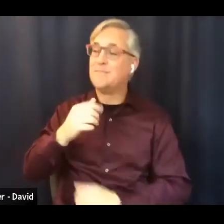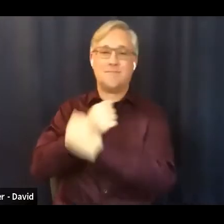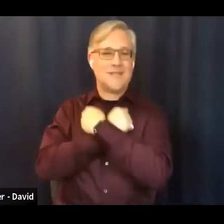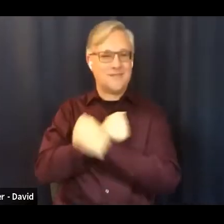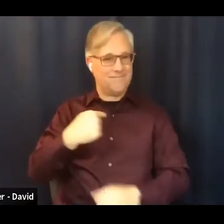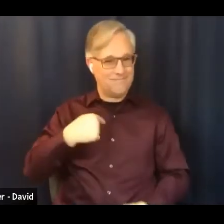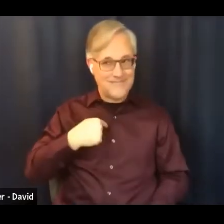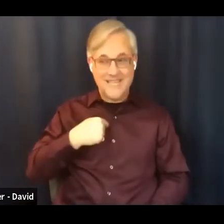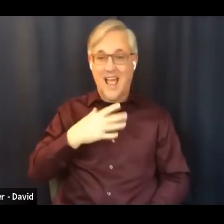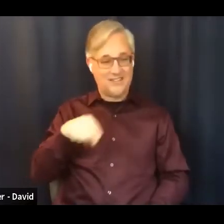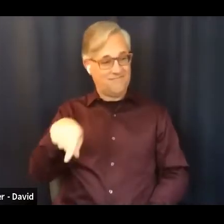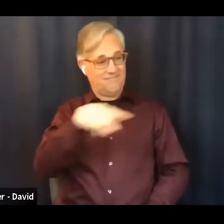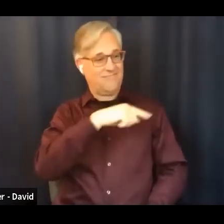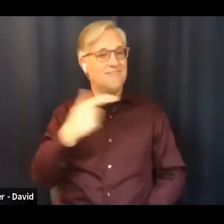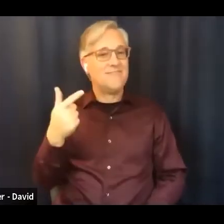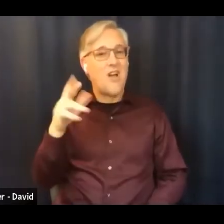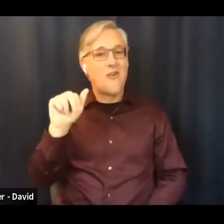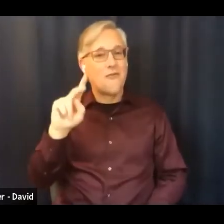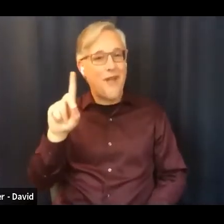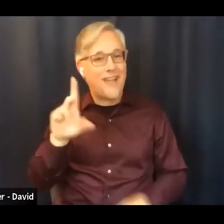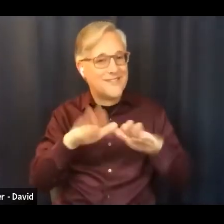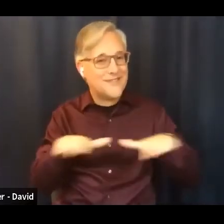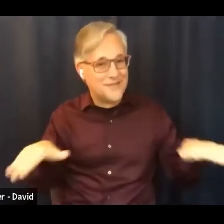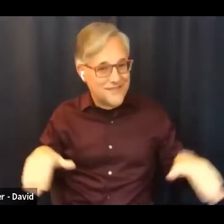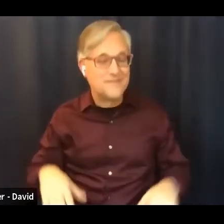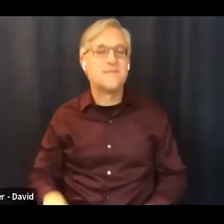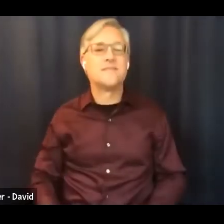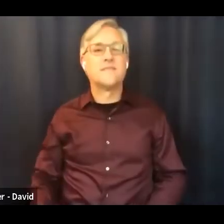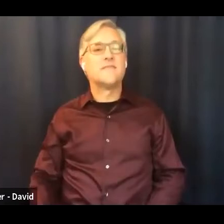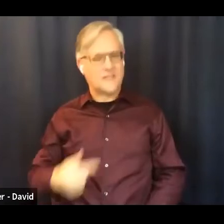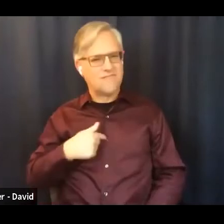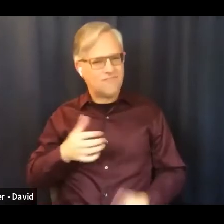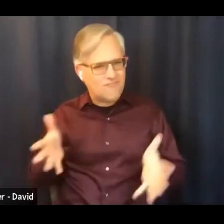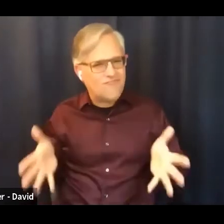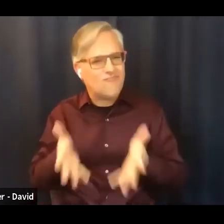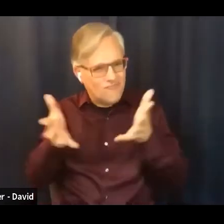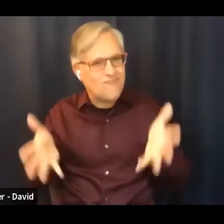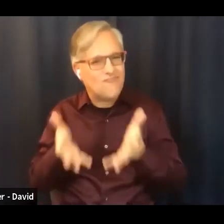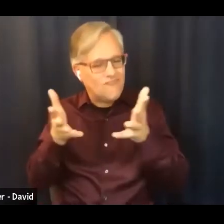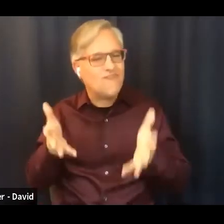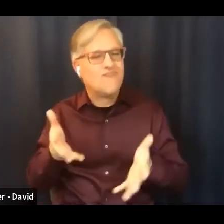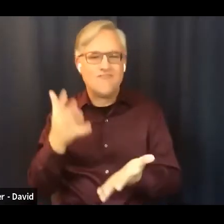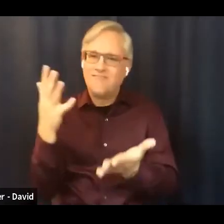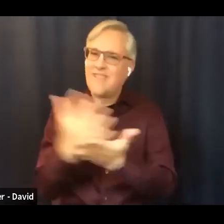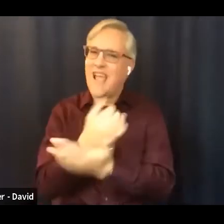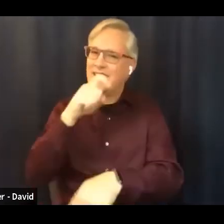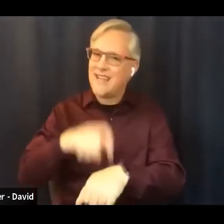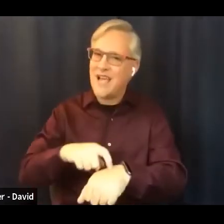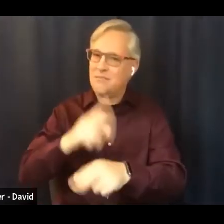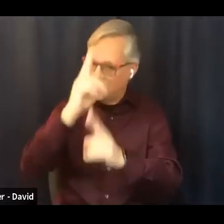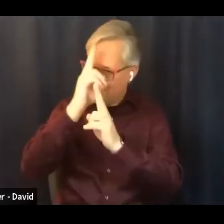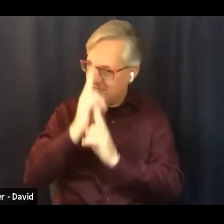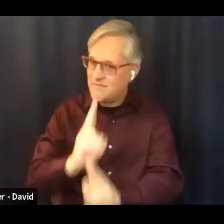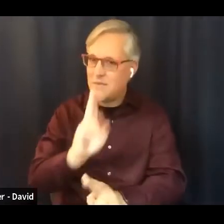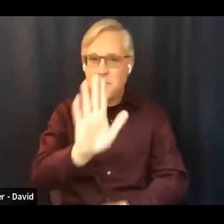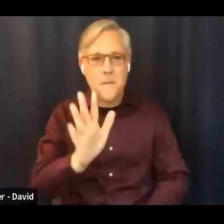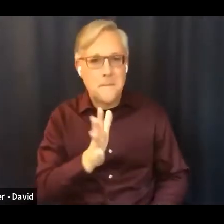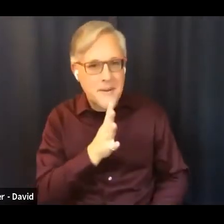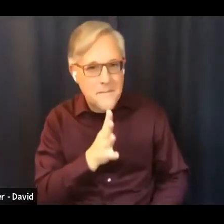so i encourage you to take some time to honor your moms honor those who